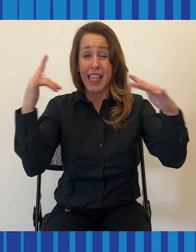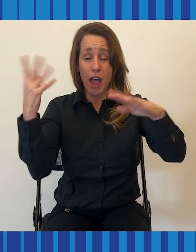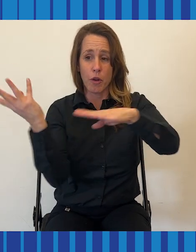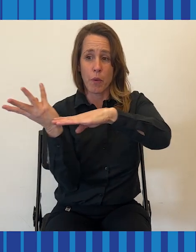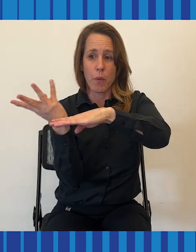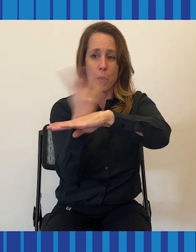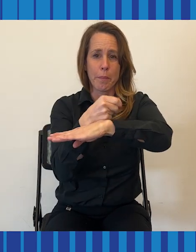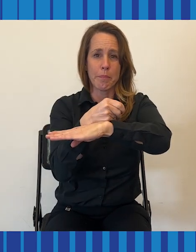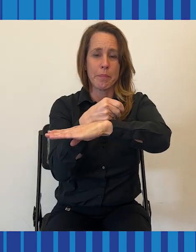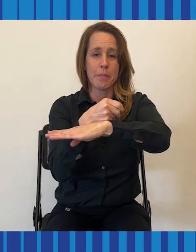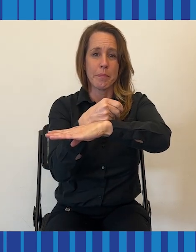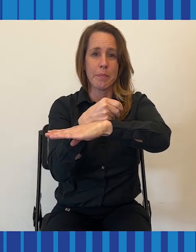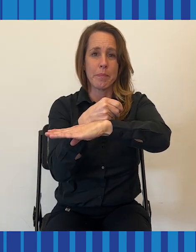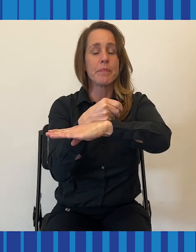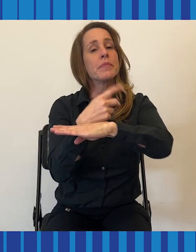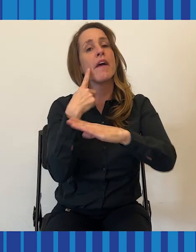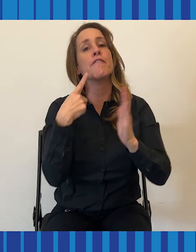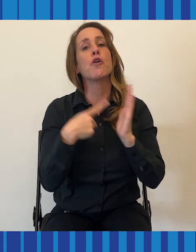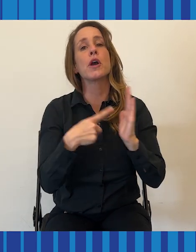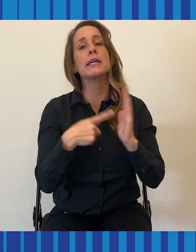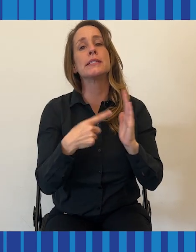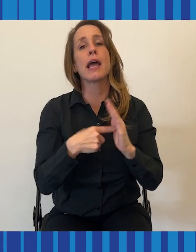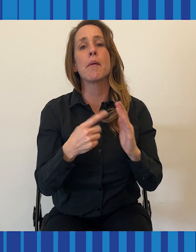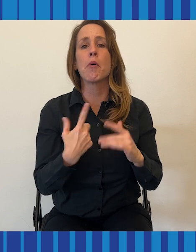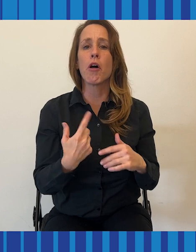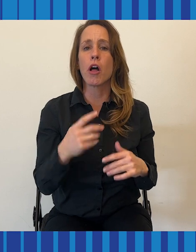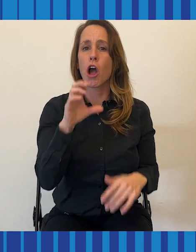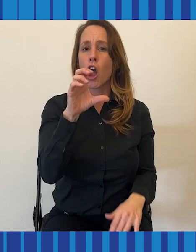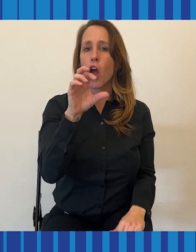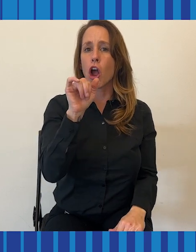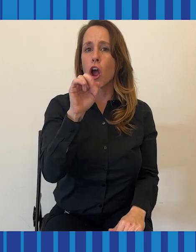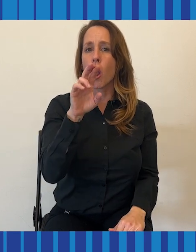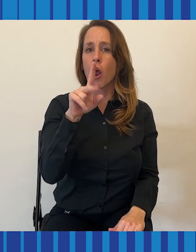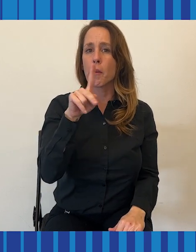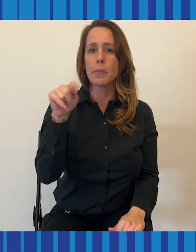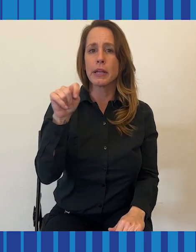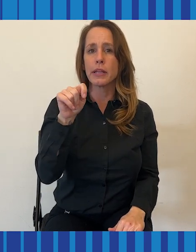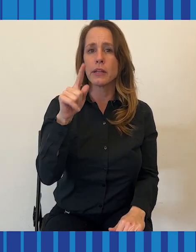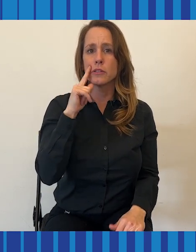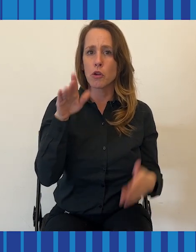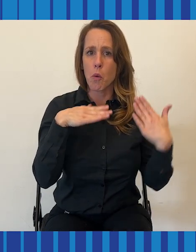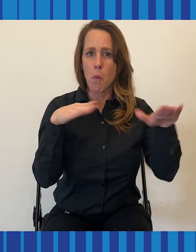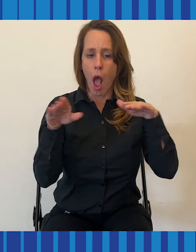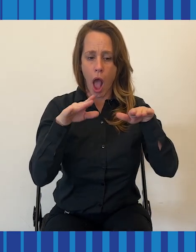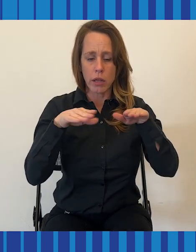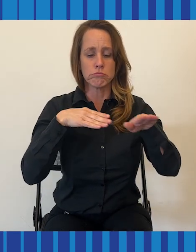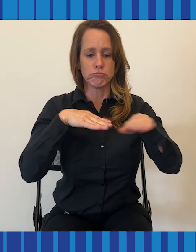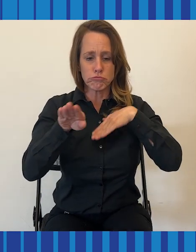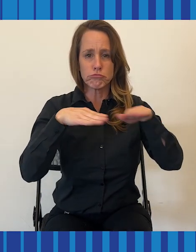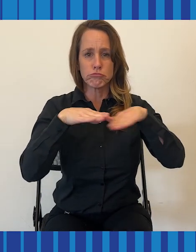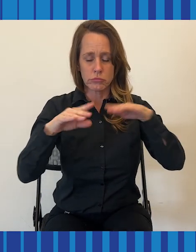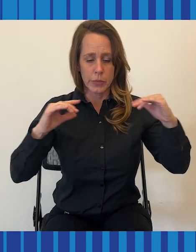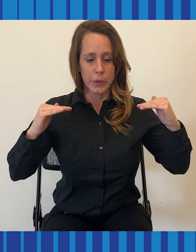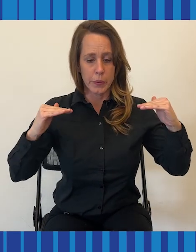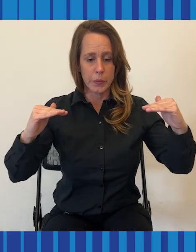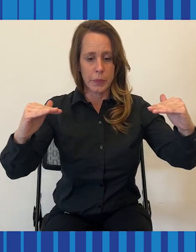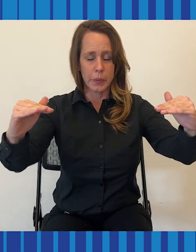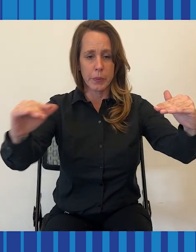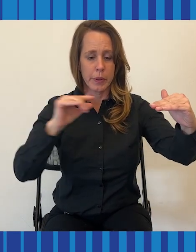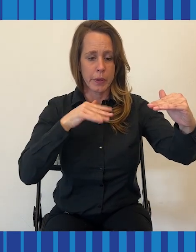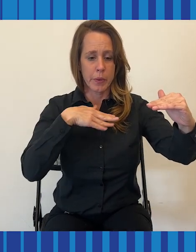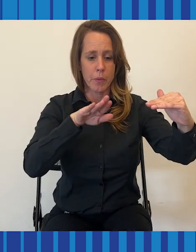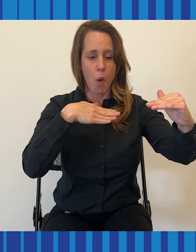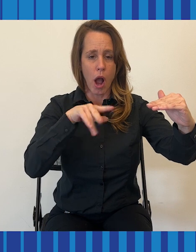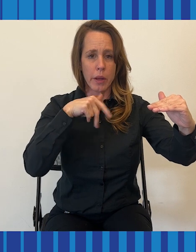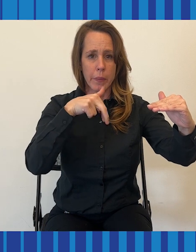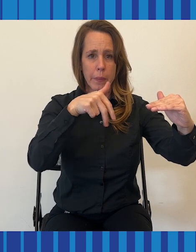something's very loud, it slams the hair cell down. Think about a carpet. If you sample on carpet over and over again